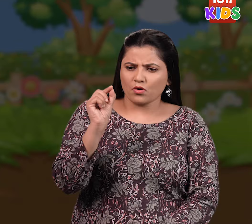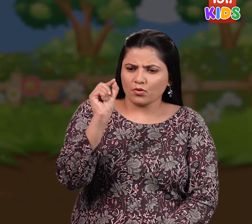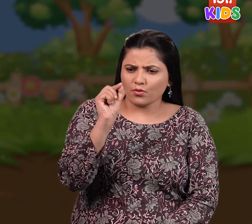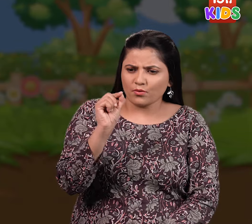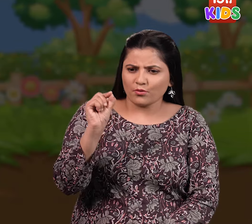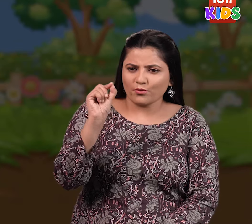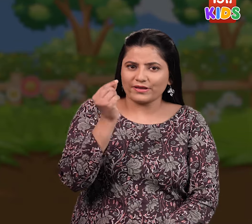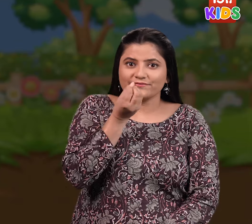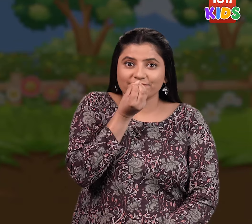Cosmos